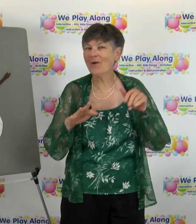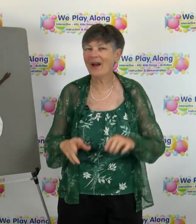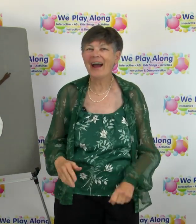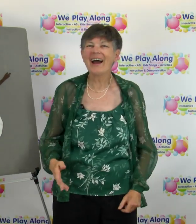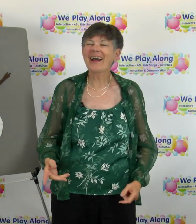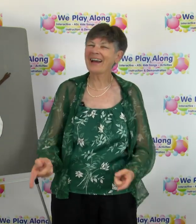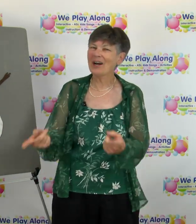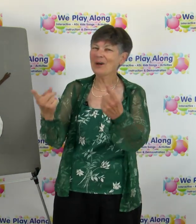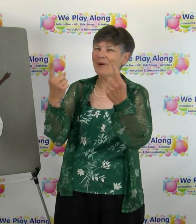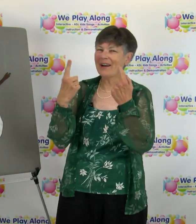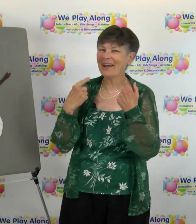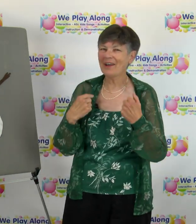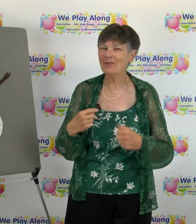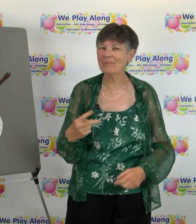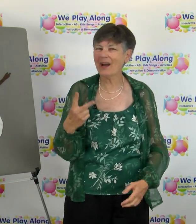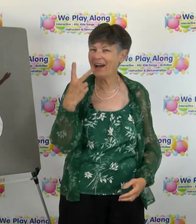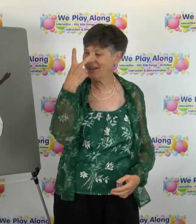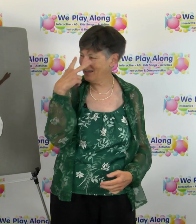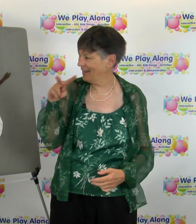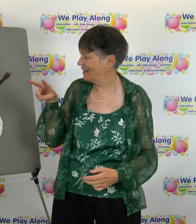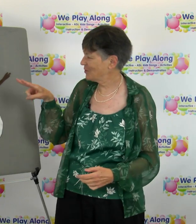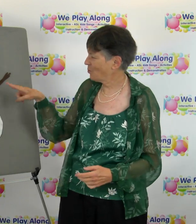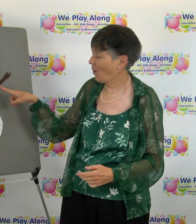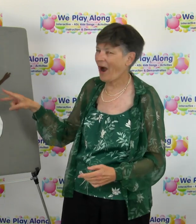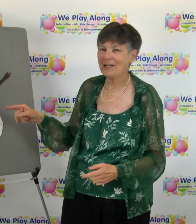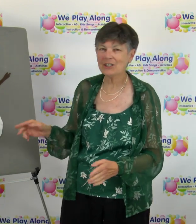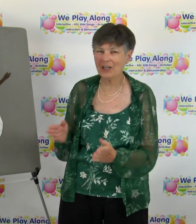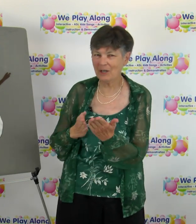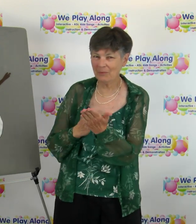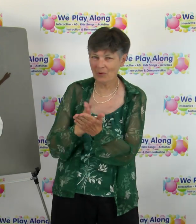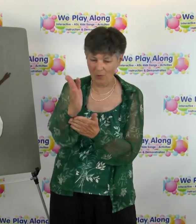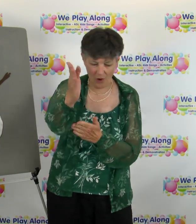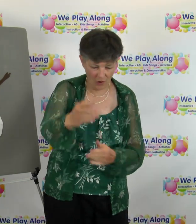come on everybody let's watch him blow